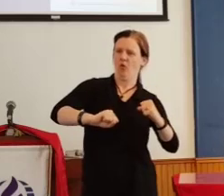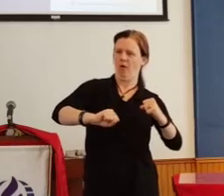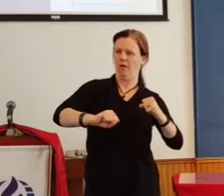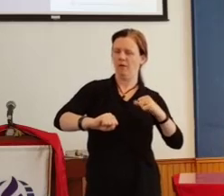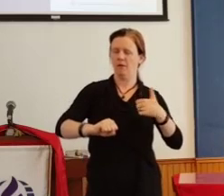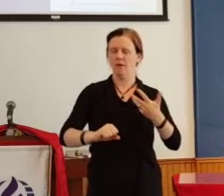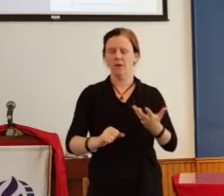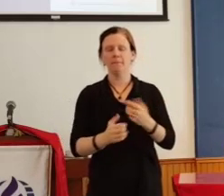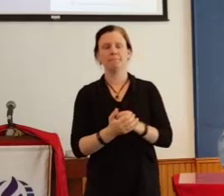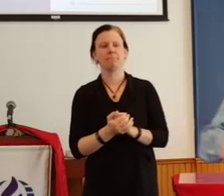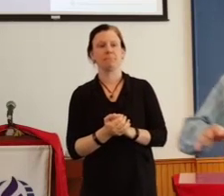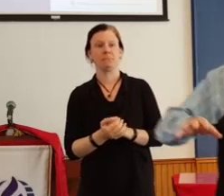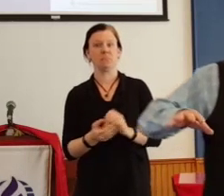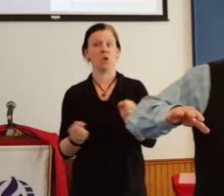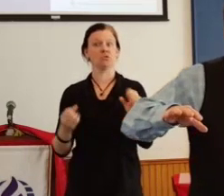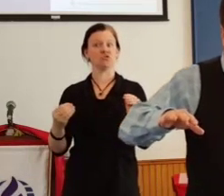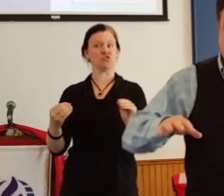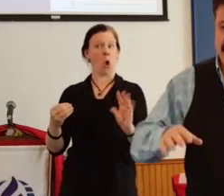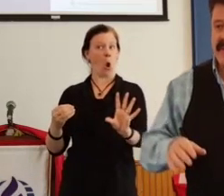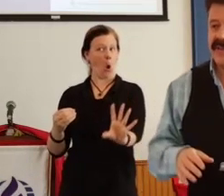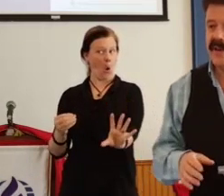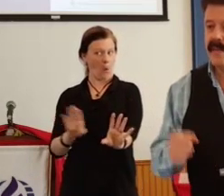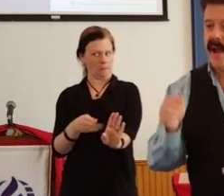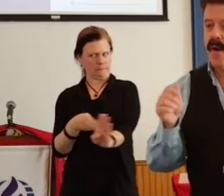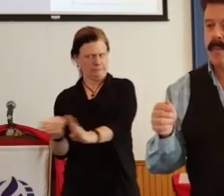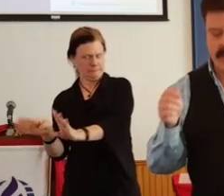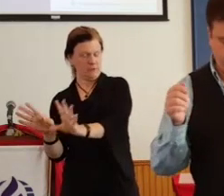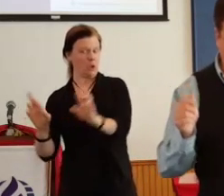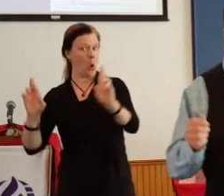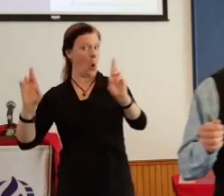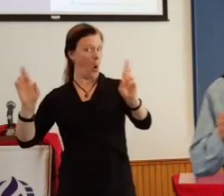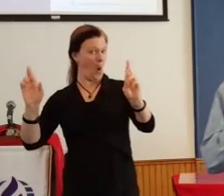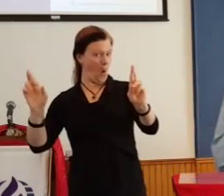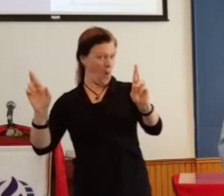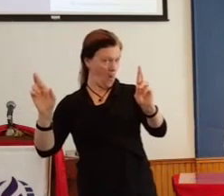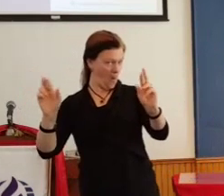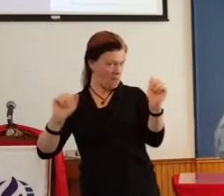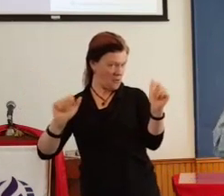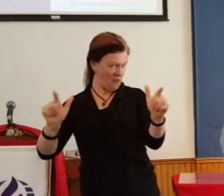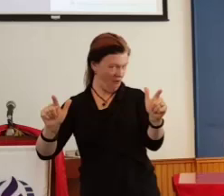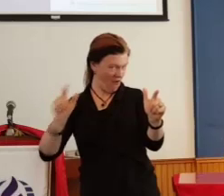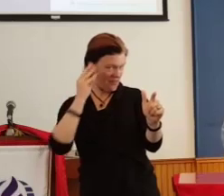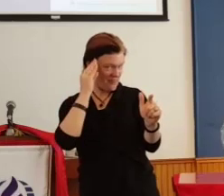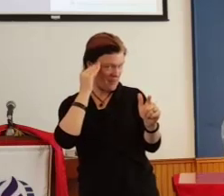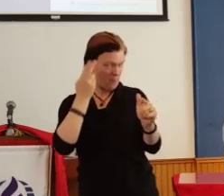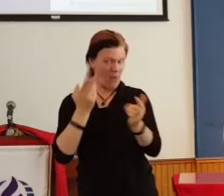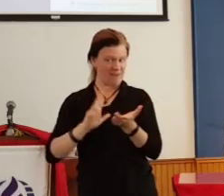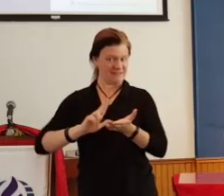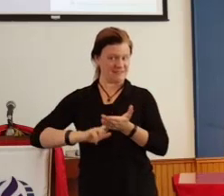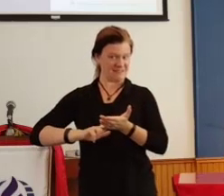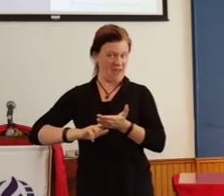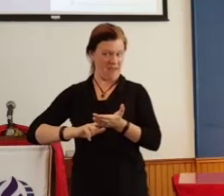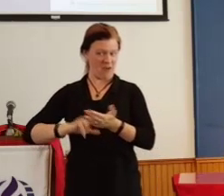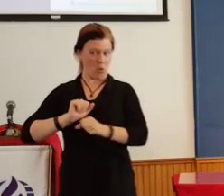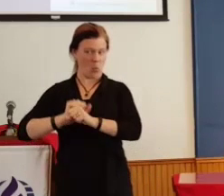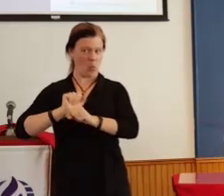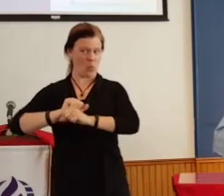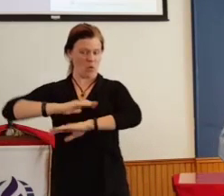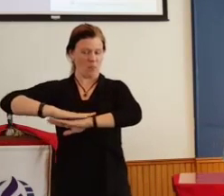So, before I get back right into the regular stream of the sermon, I hope you'll consider being a part of the MMCC experience at the Pride